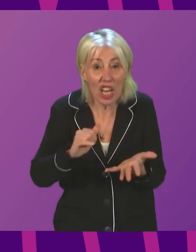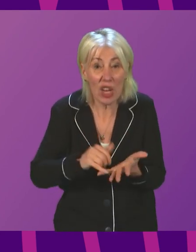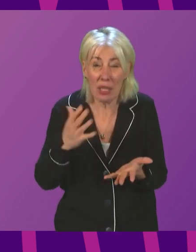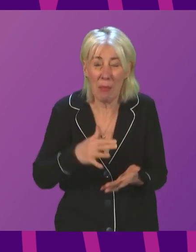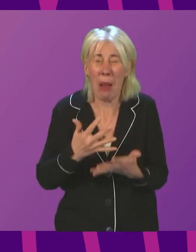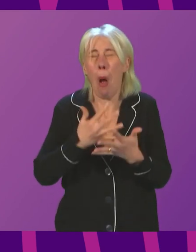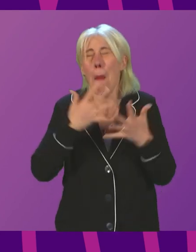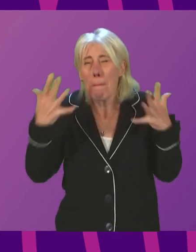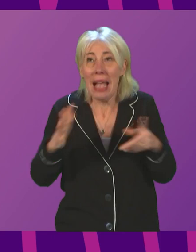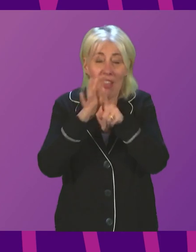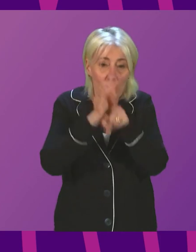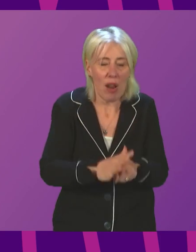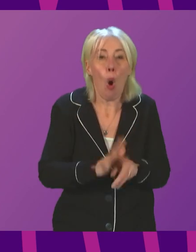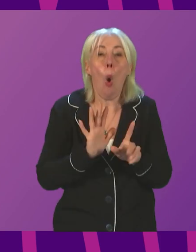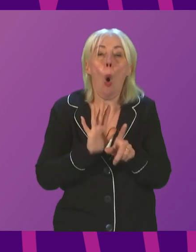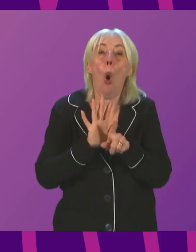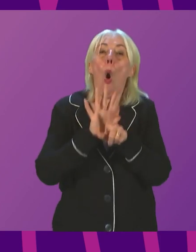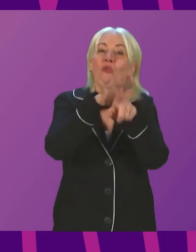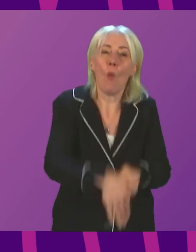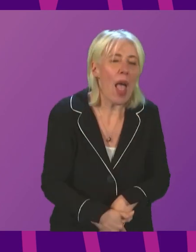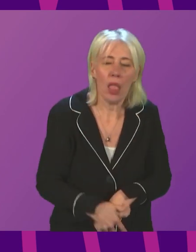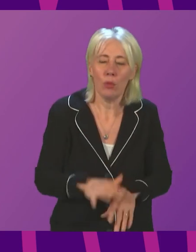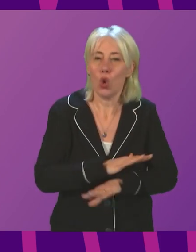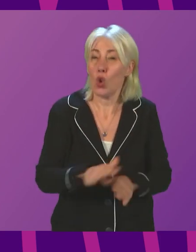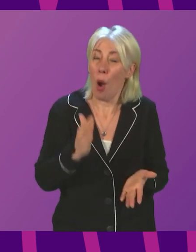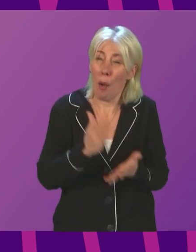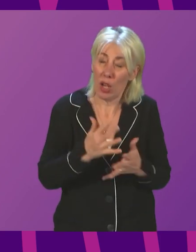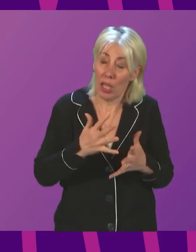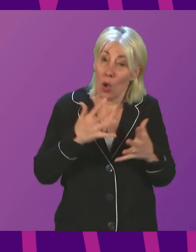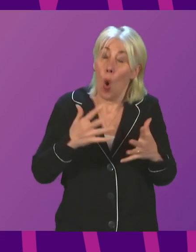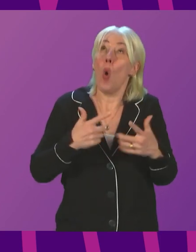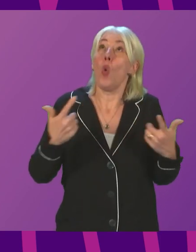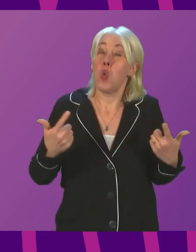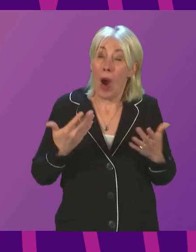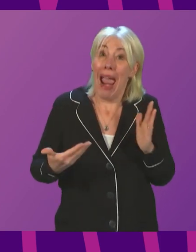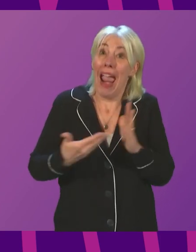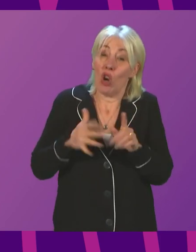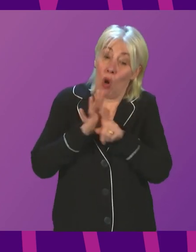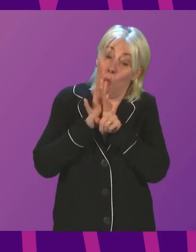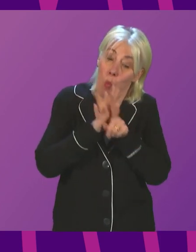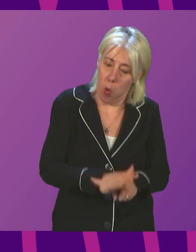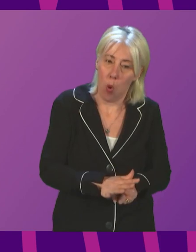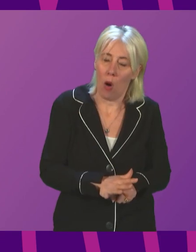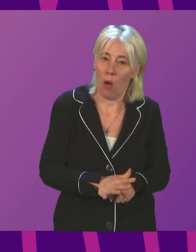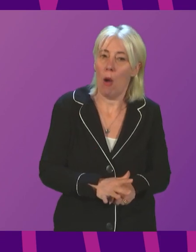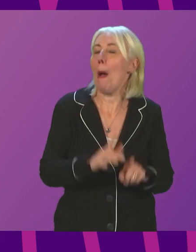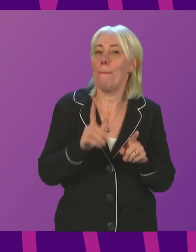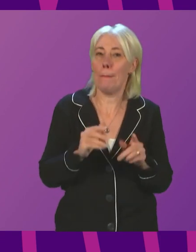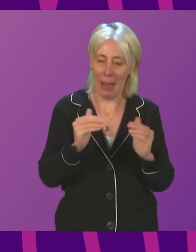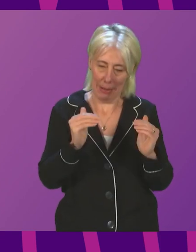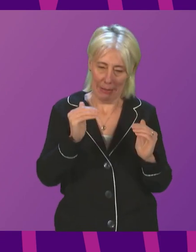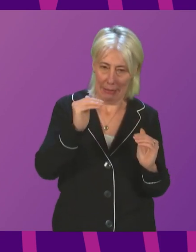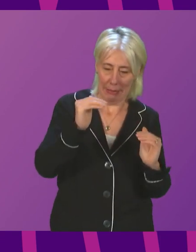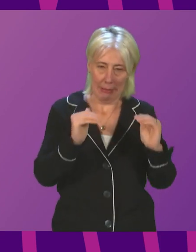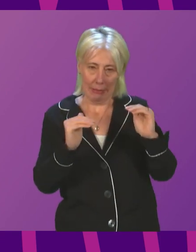pressure. I don't think it is overwhelmed, but it is under extraordinary pressure. The fine balance the